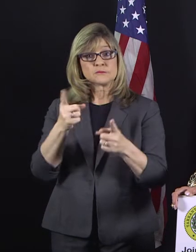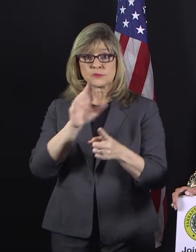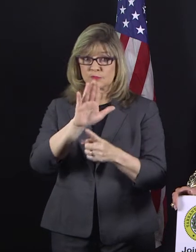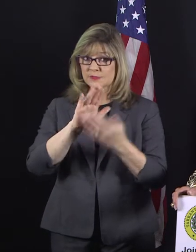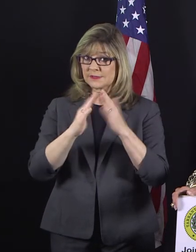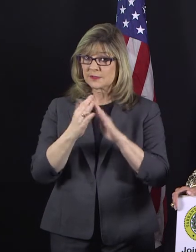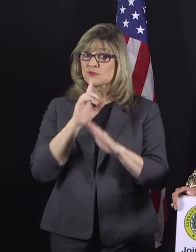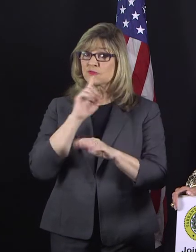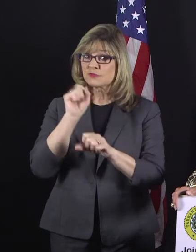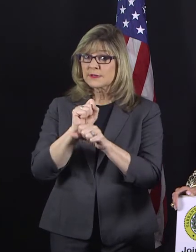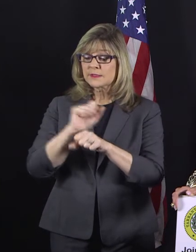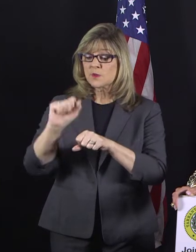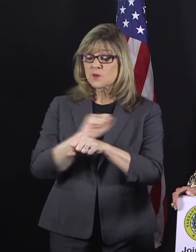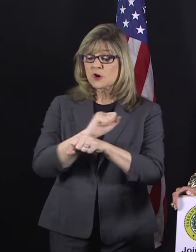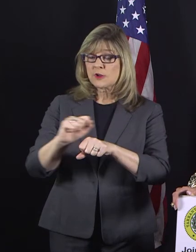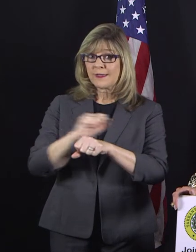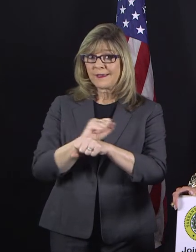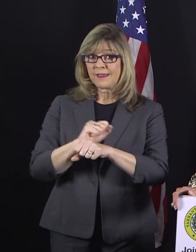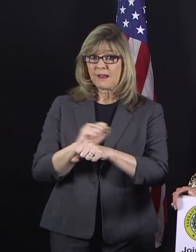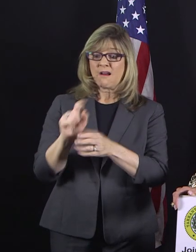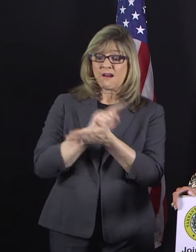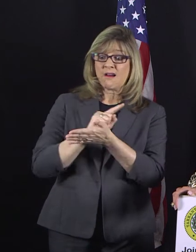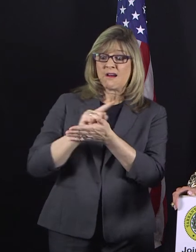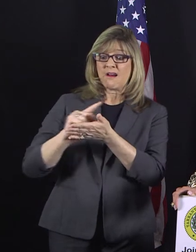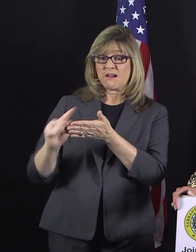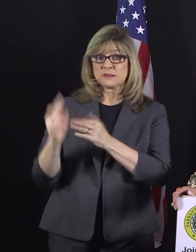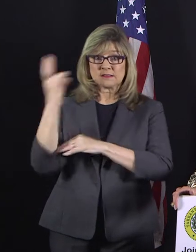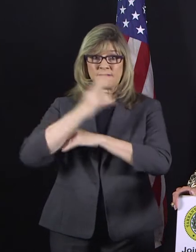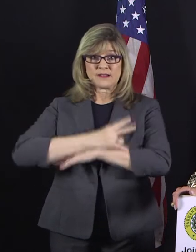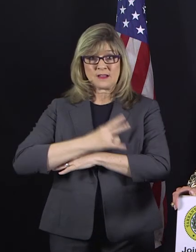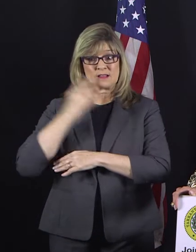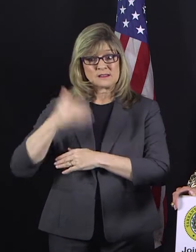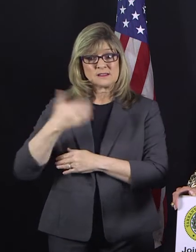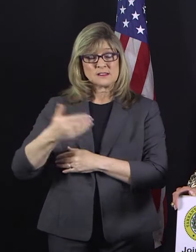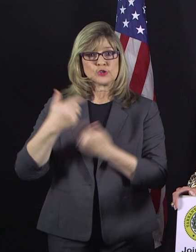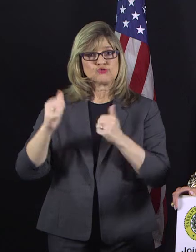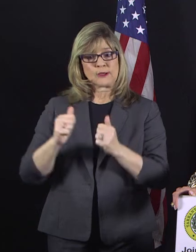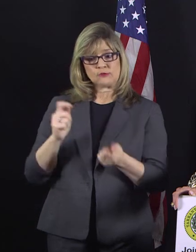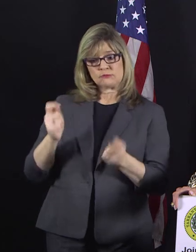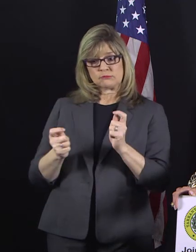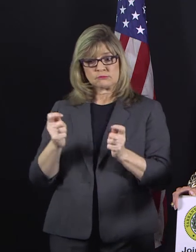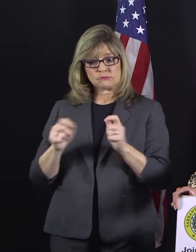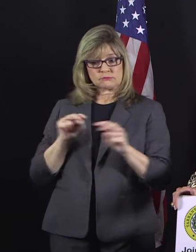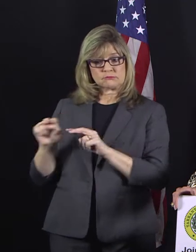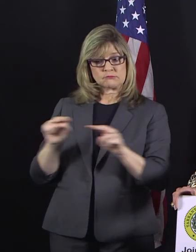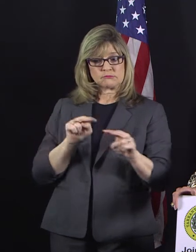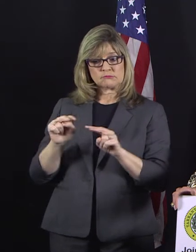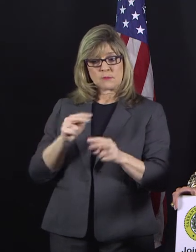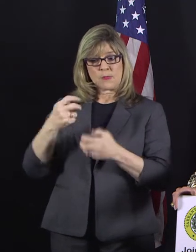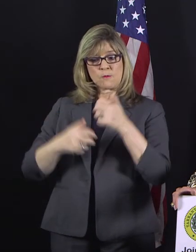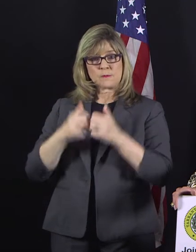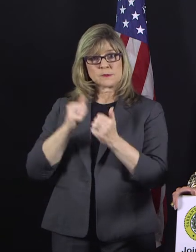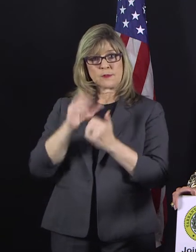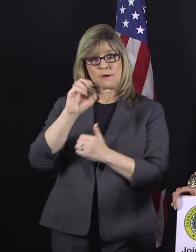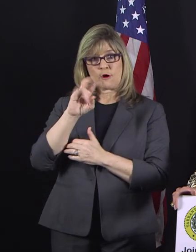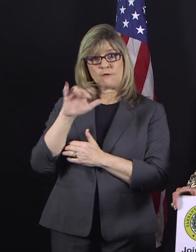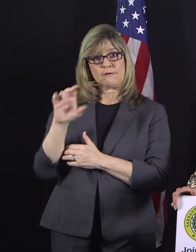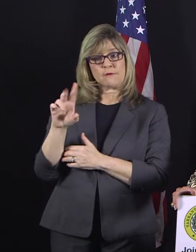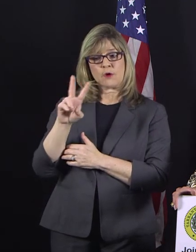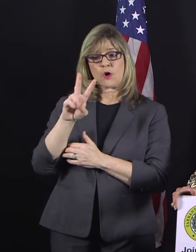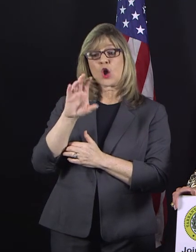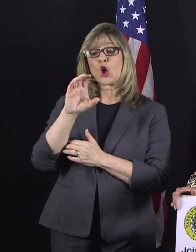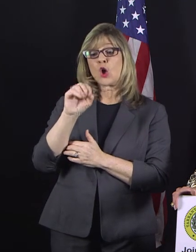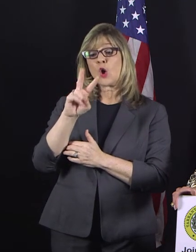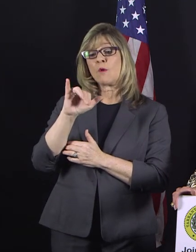is working seven days a week trying to mitigate the problems with COVID-19. I just signed a declaration